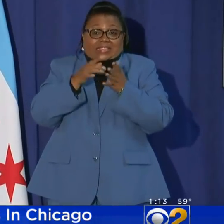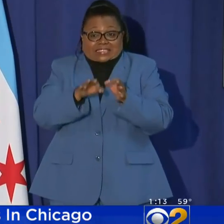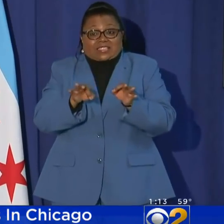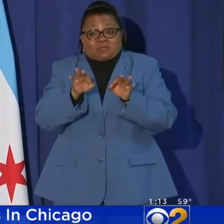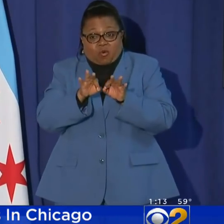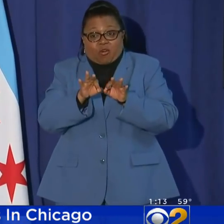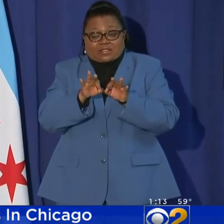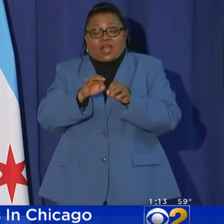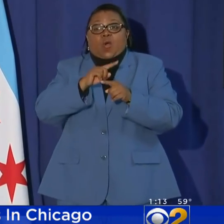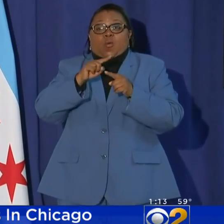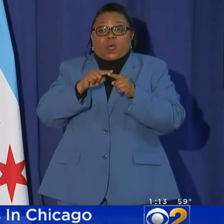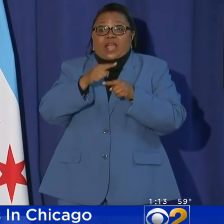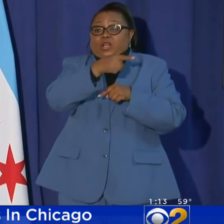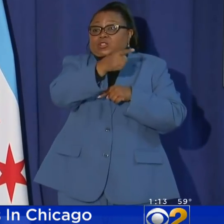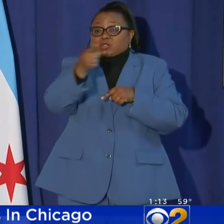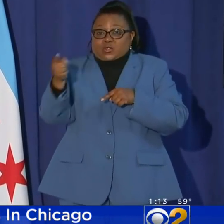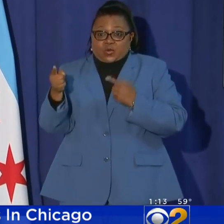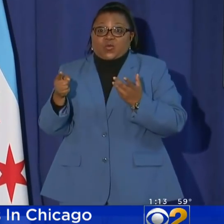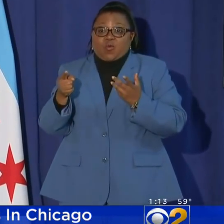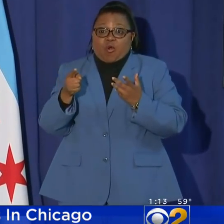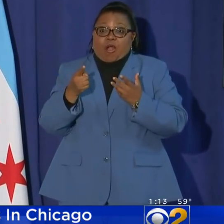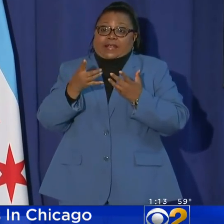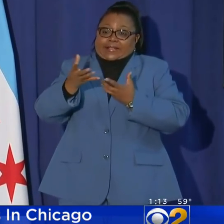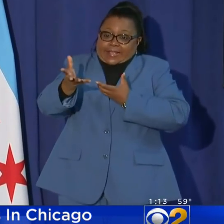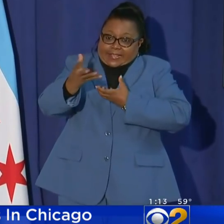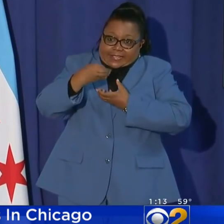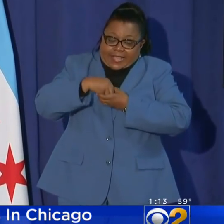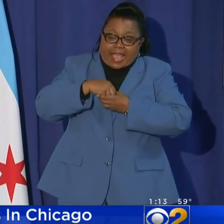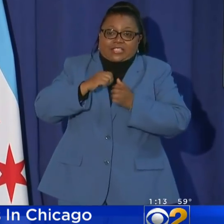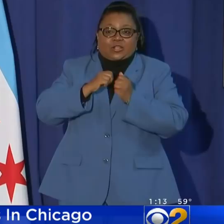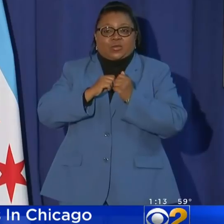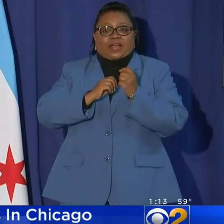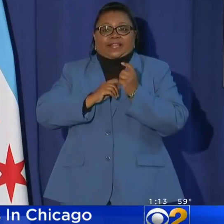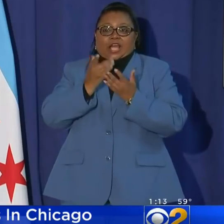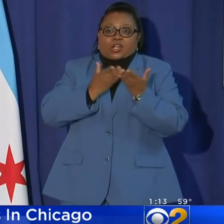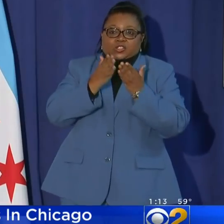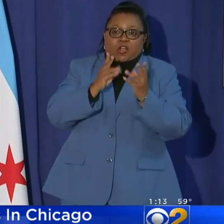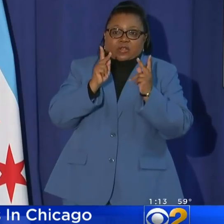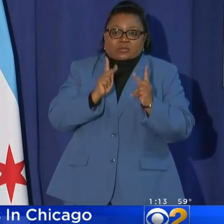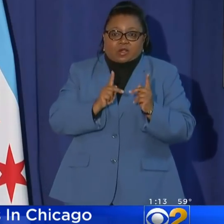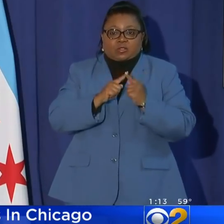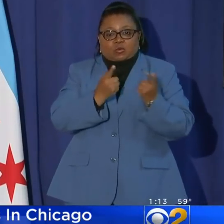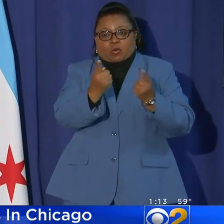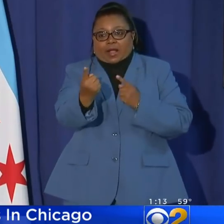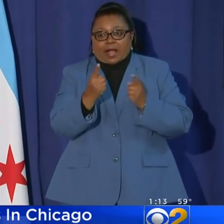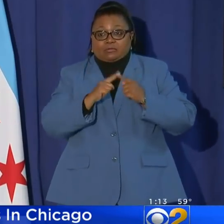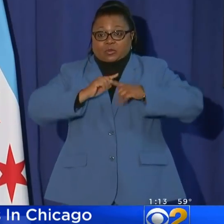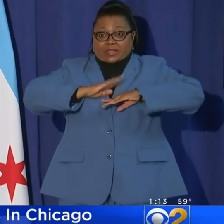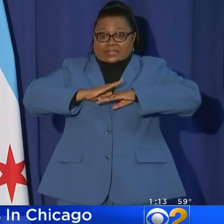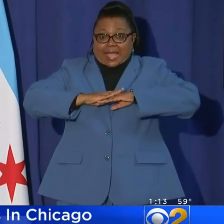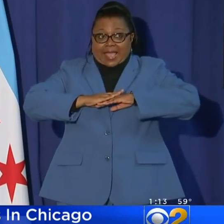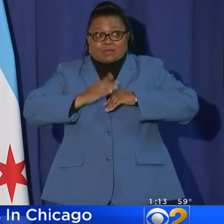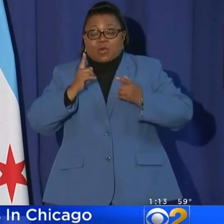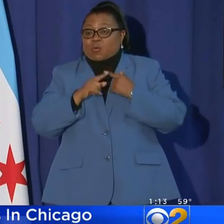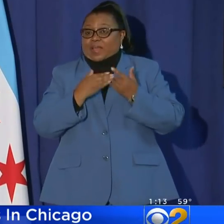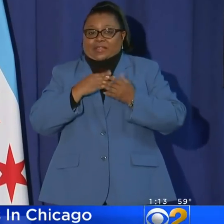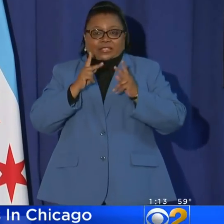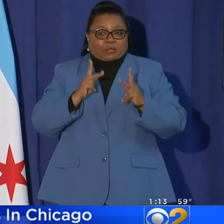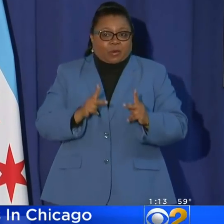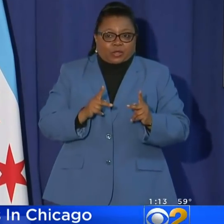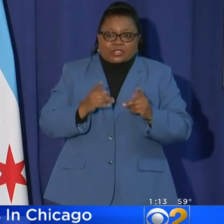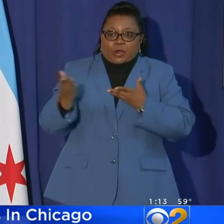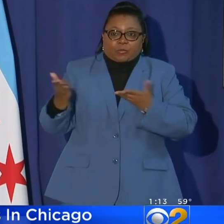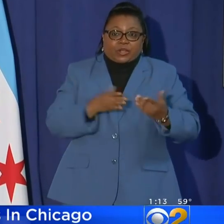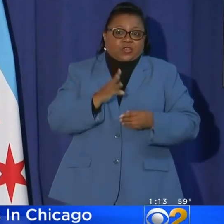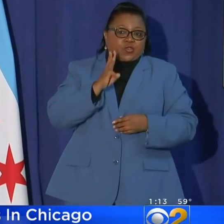important, when you are engaging with a service person who comes to your table, whether it's the person